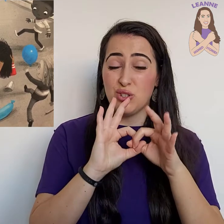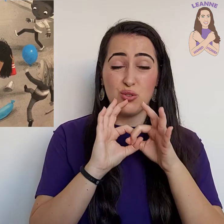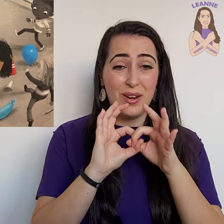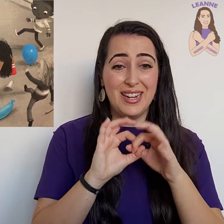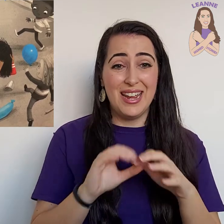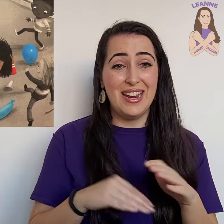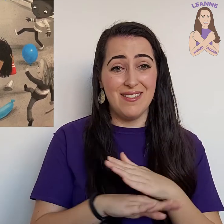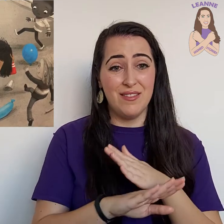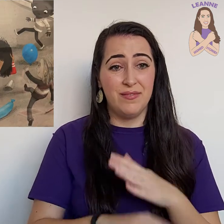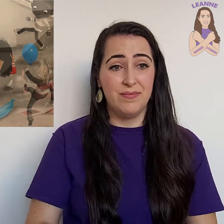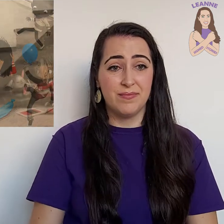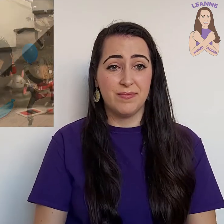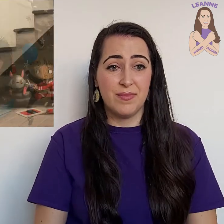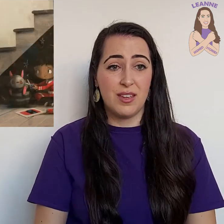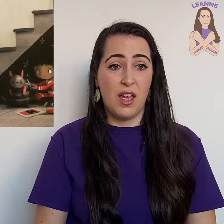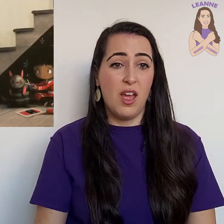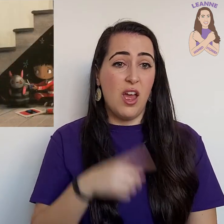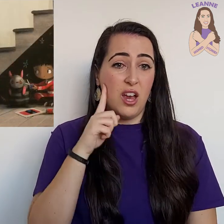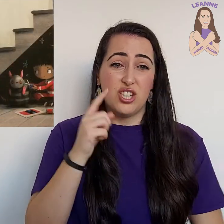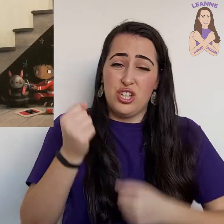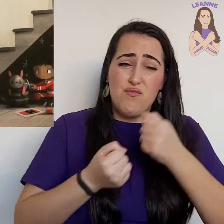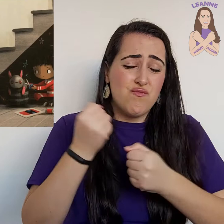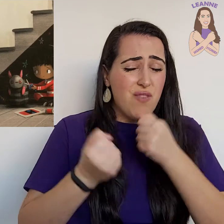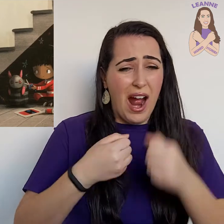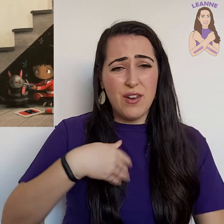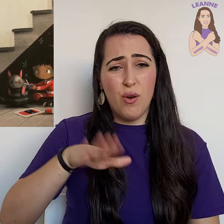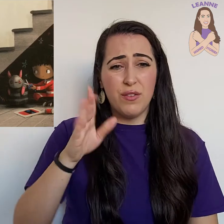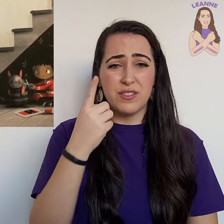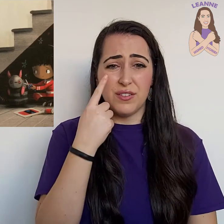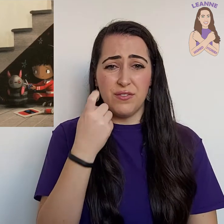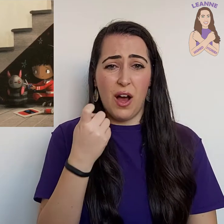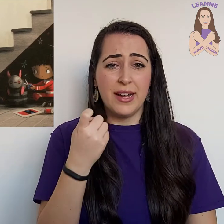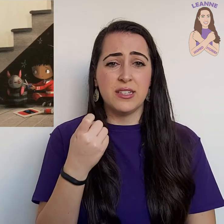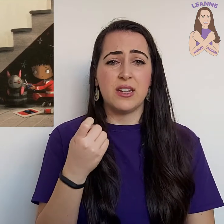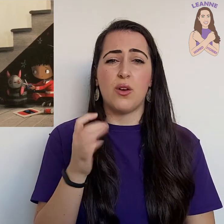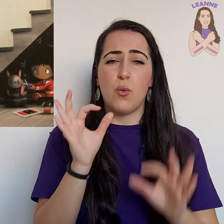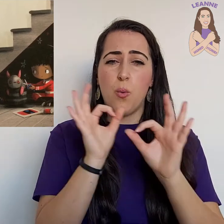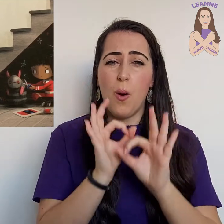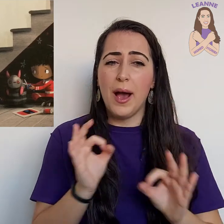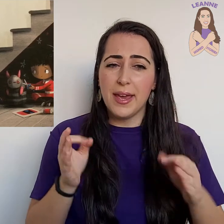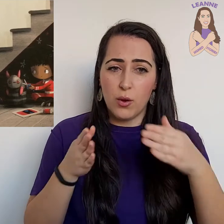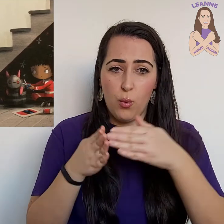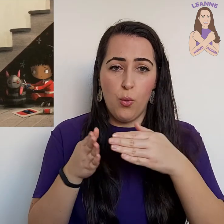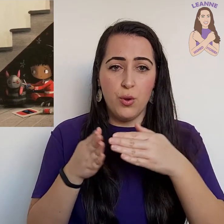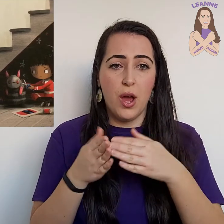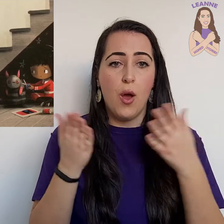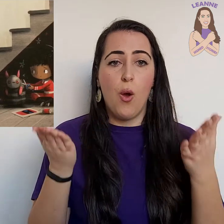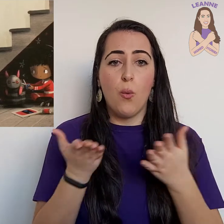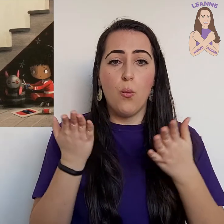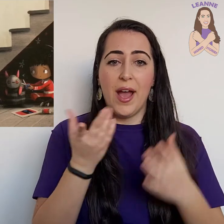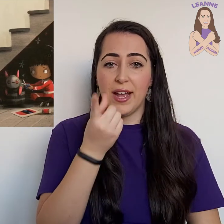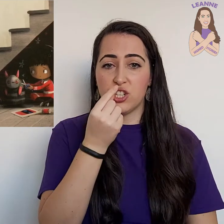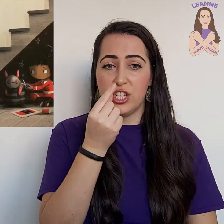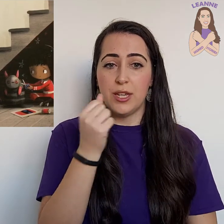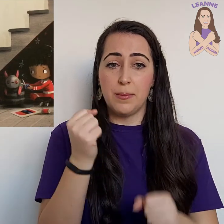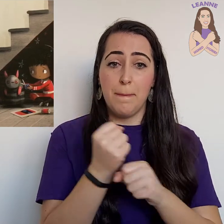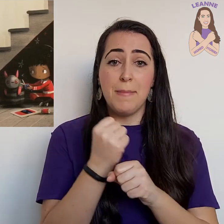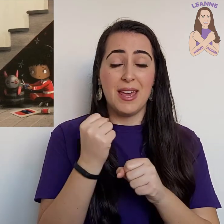join in. She ran off to find a quiet corner where she could make